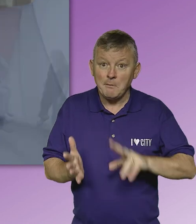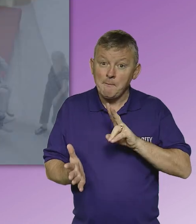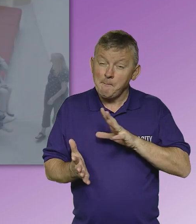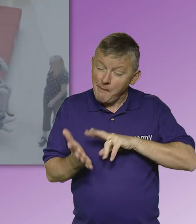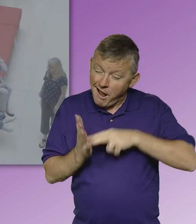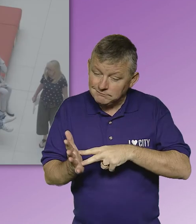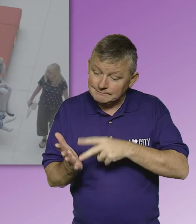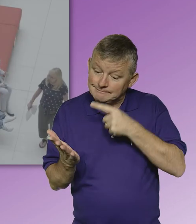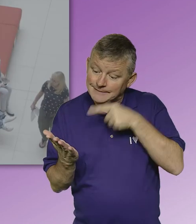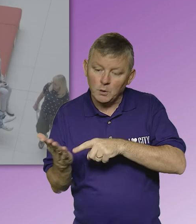which is